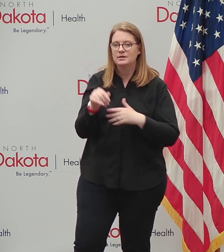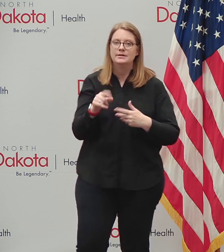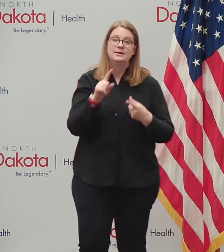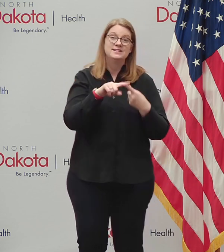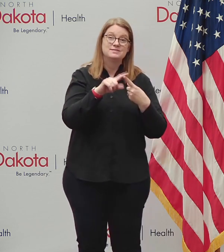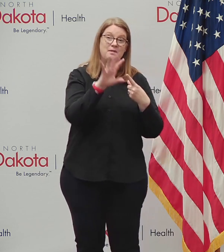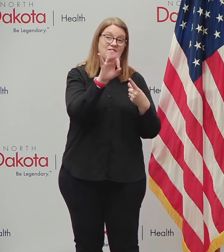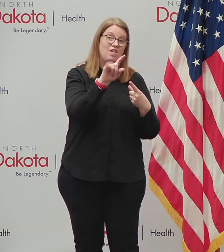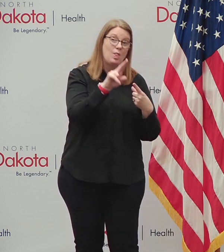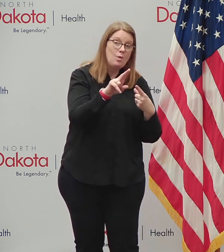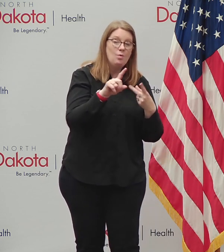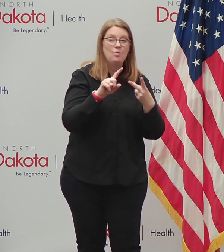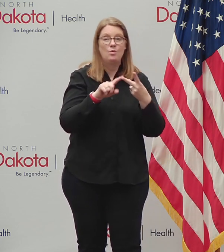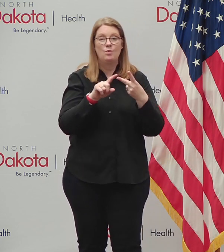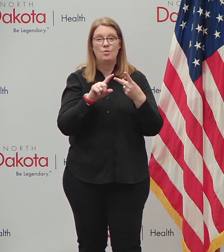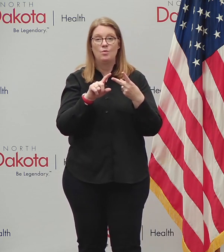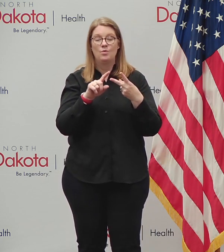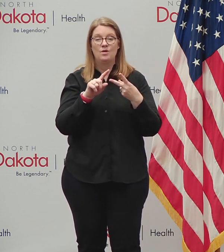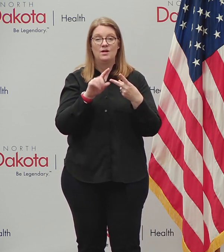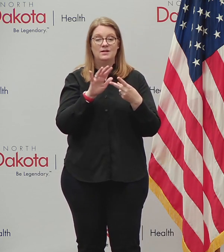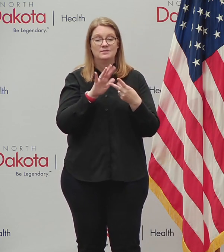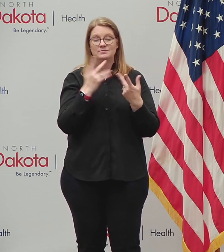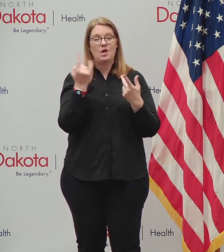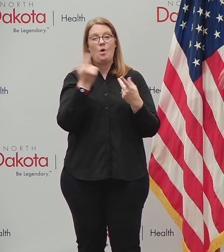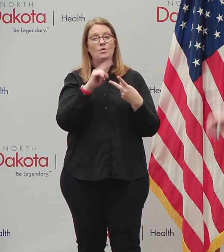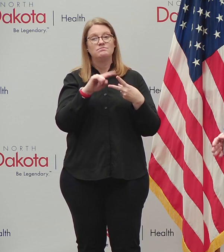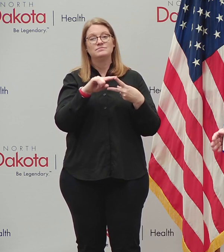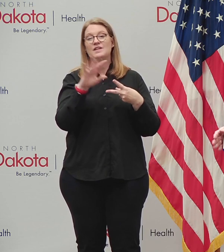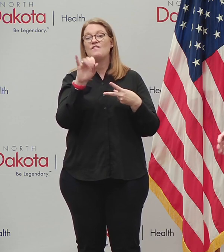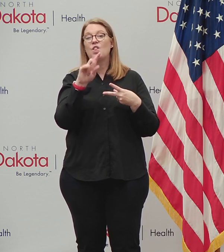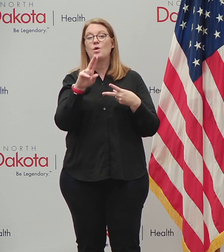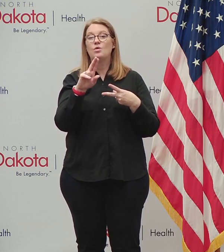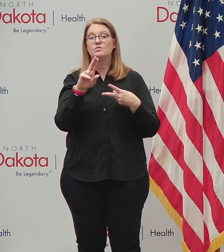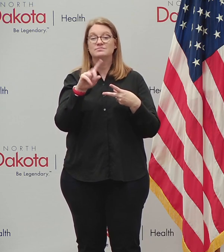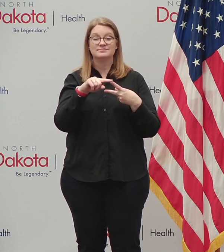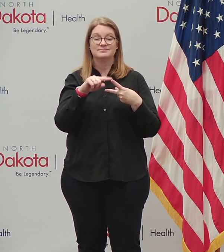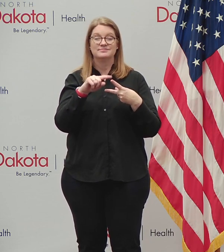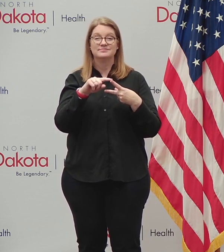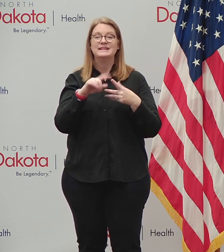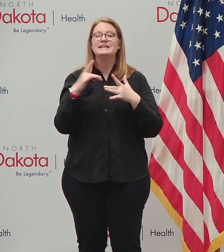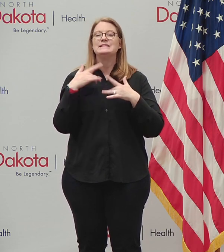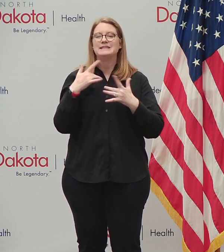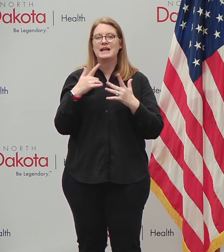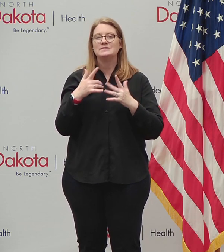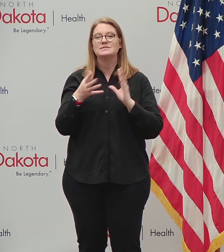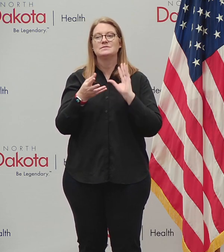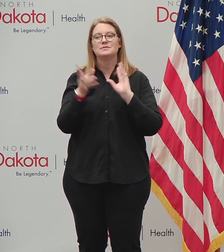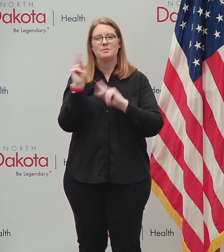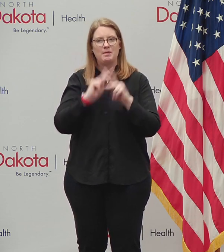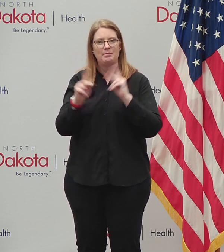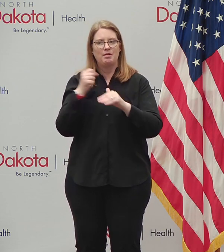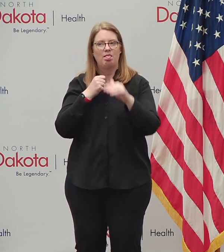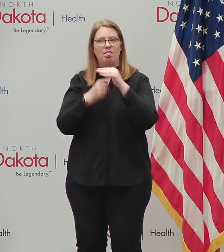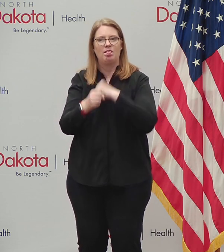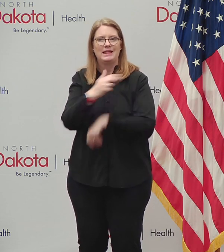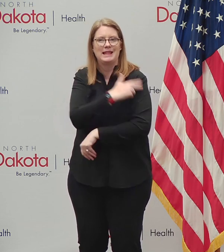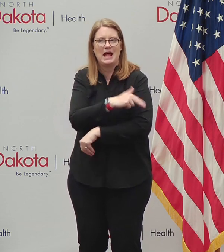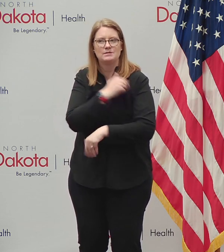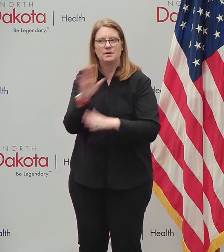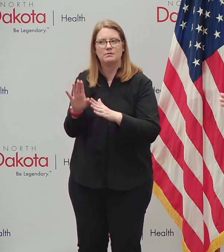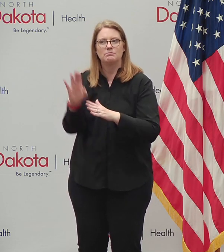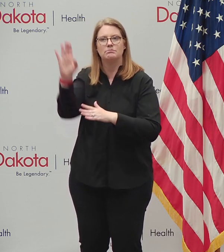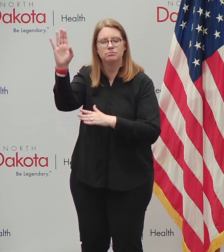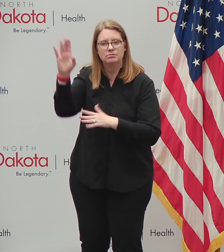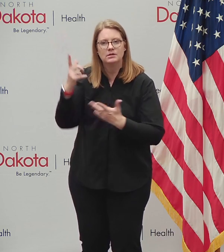and has always seen, we've always seen an increase in hospitalizations over the winter. We've seen an increase in flu and respiratory.